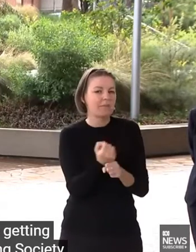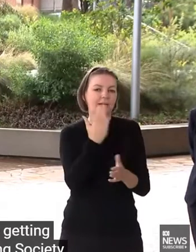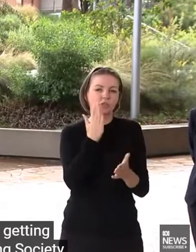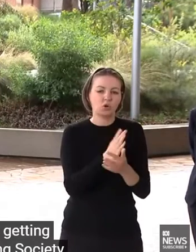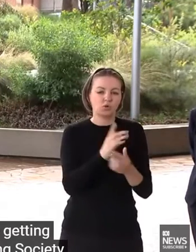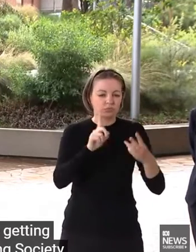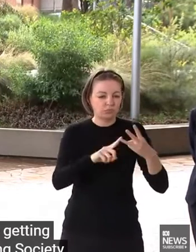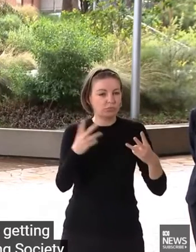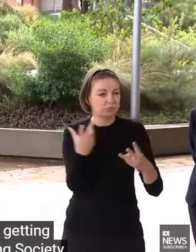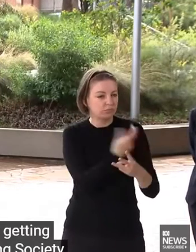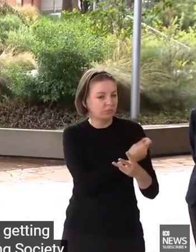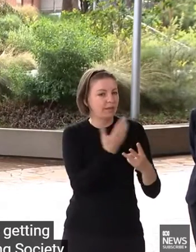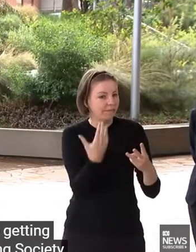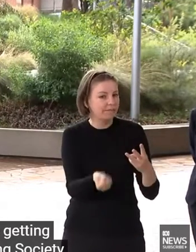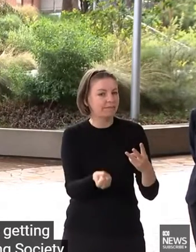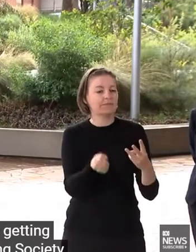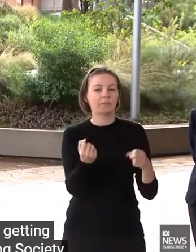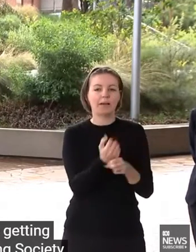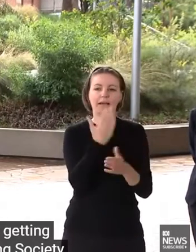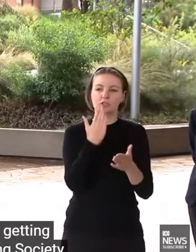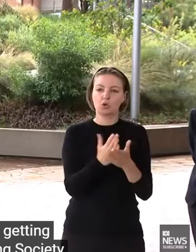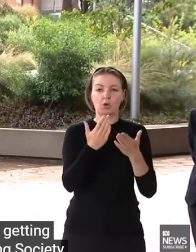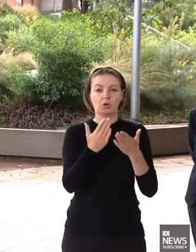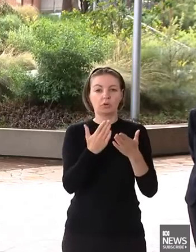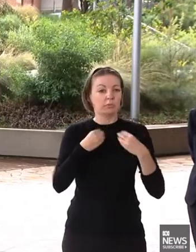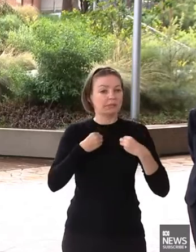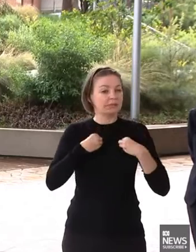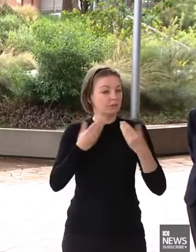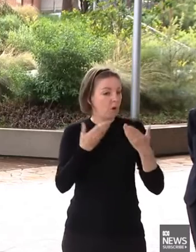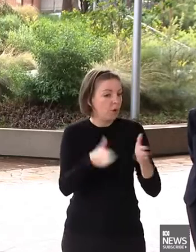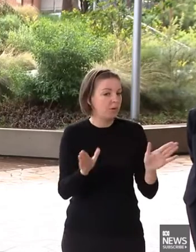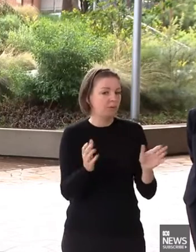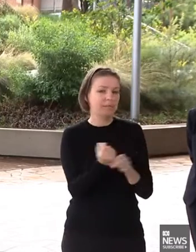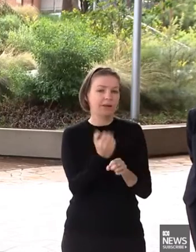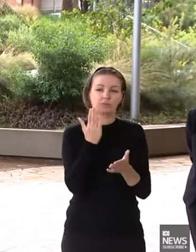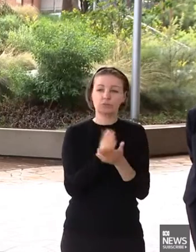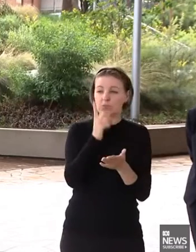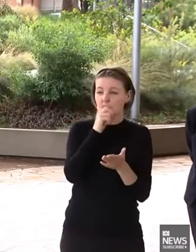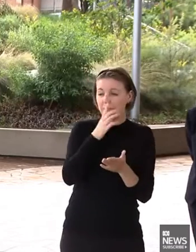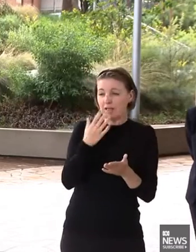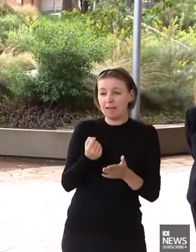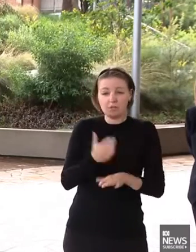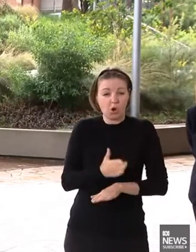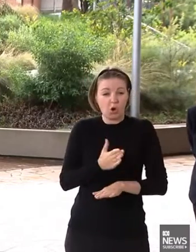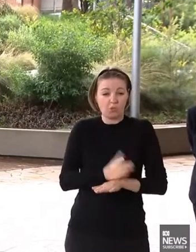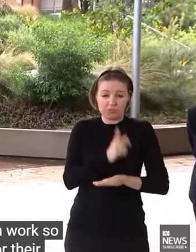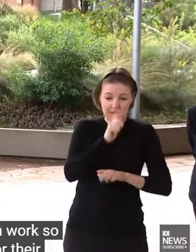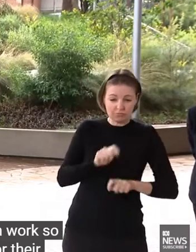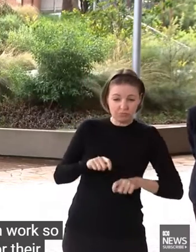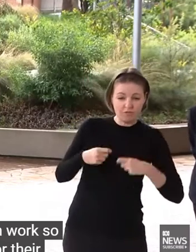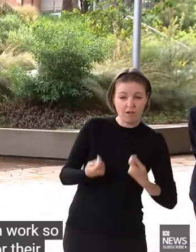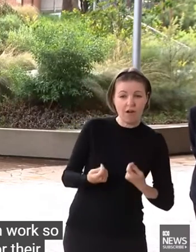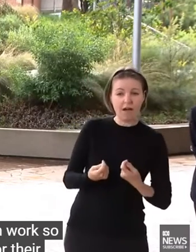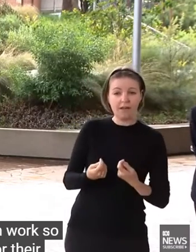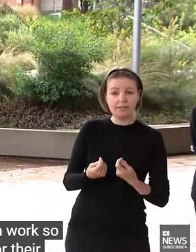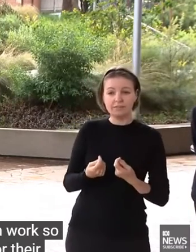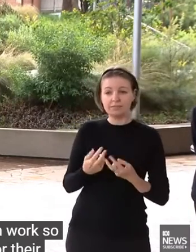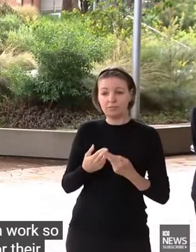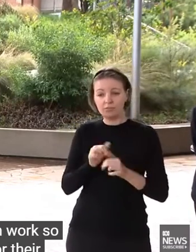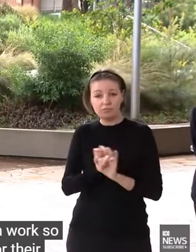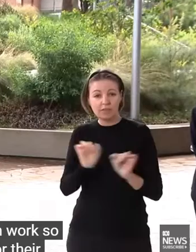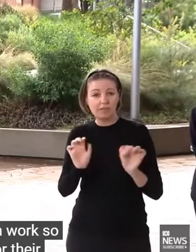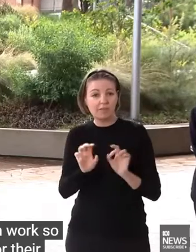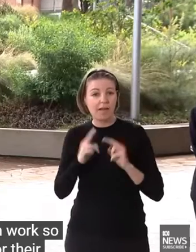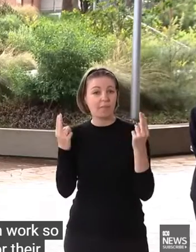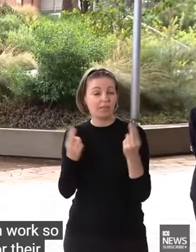keeping society open and keeping people in work so they can provide for their families. And that's the balance that we've had over the last two years. And that's what we'll